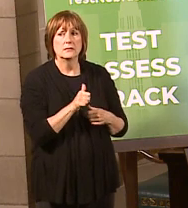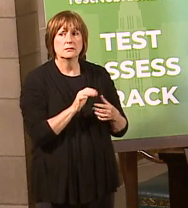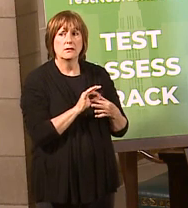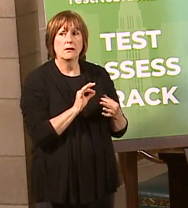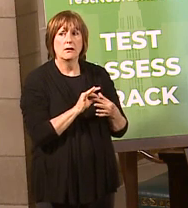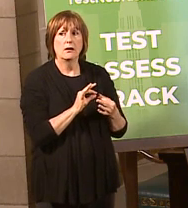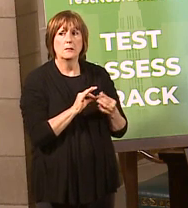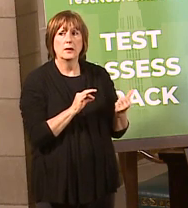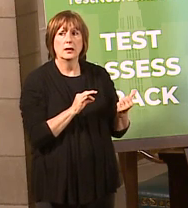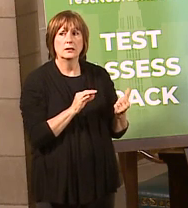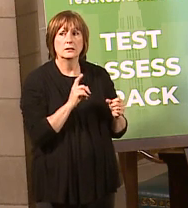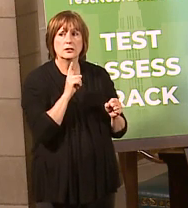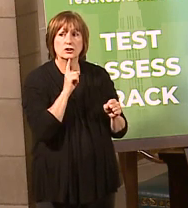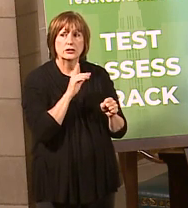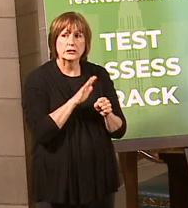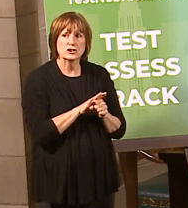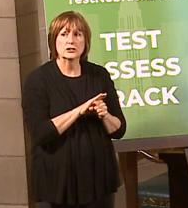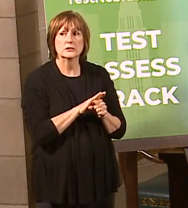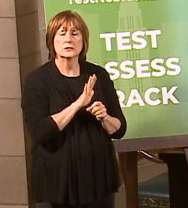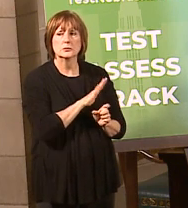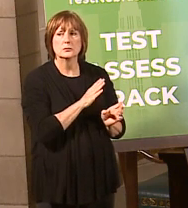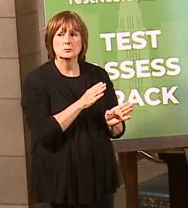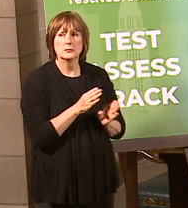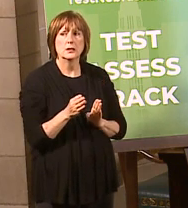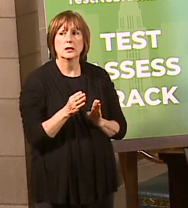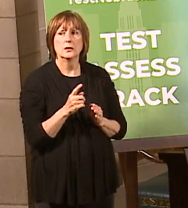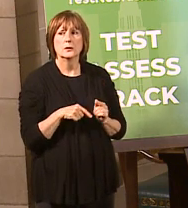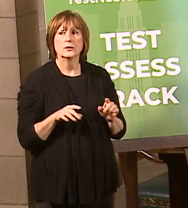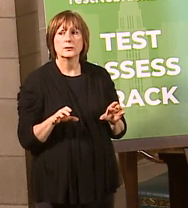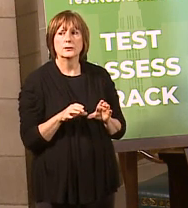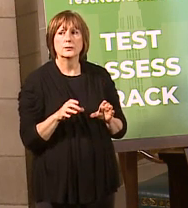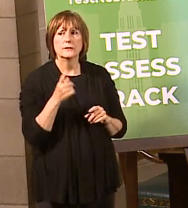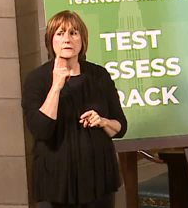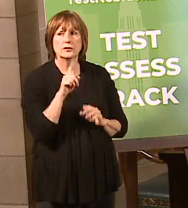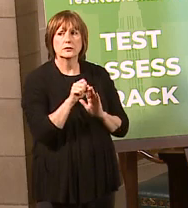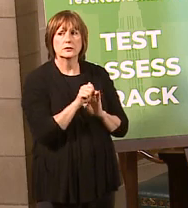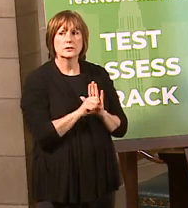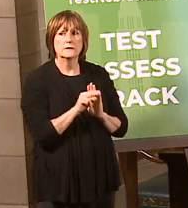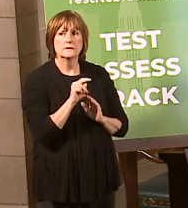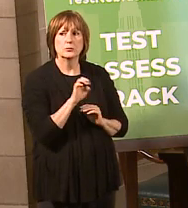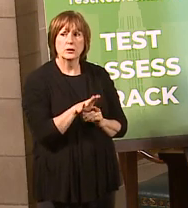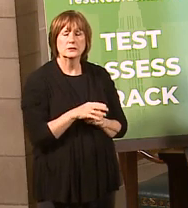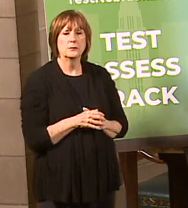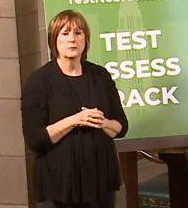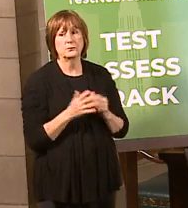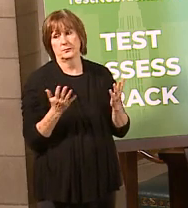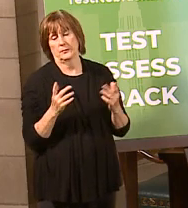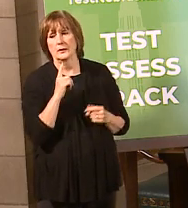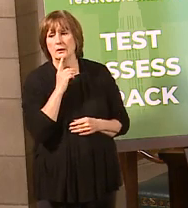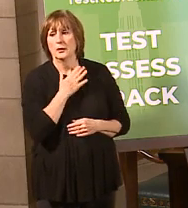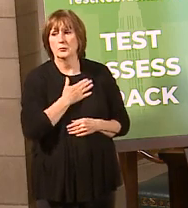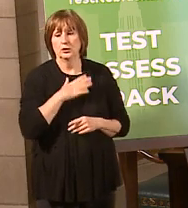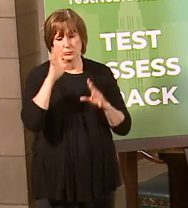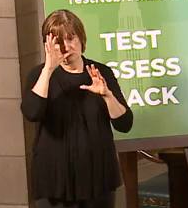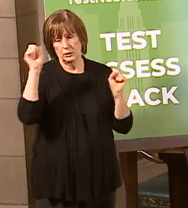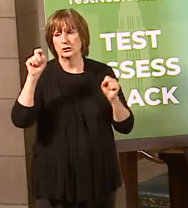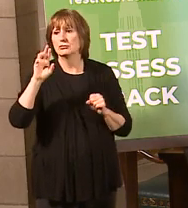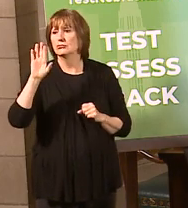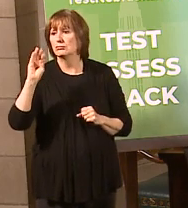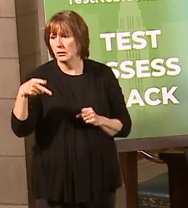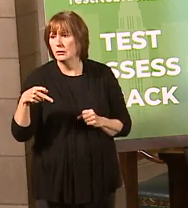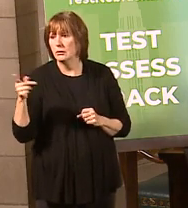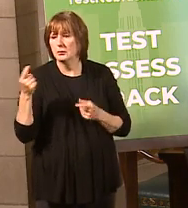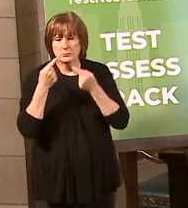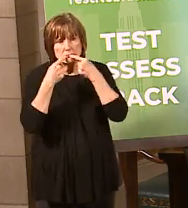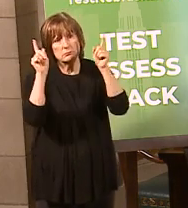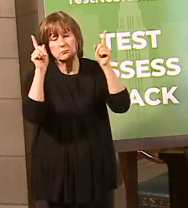about the reassurance towards your plan or what that does also for the state of Nebraska? Well, certainly I appreciate President Trump issuing that